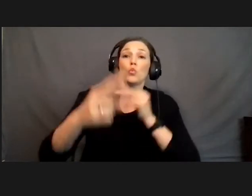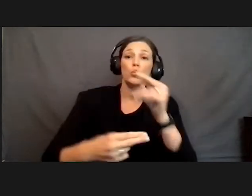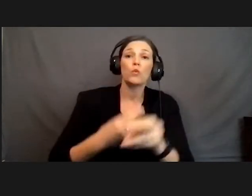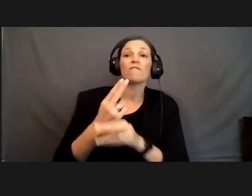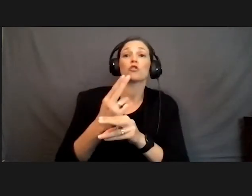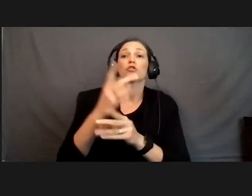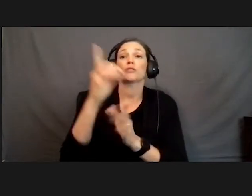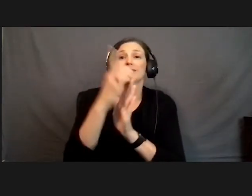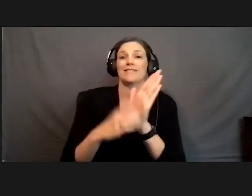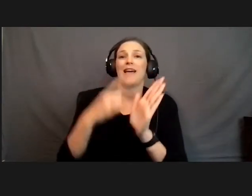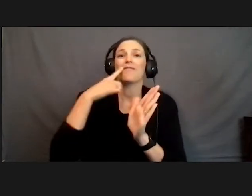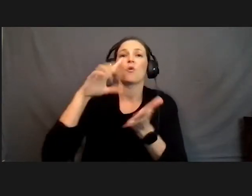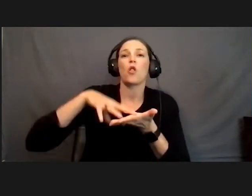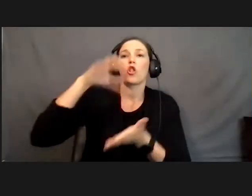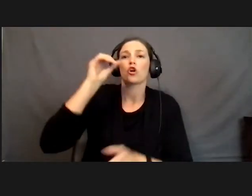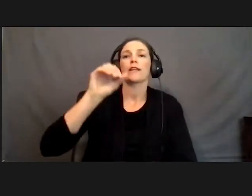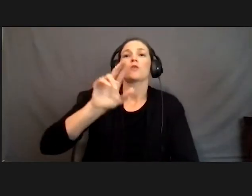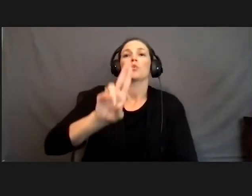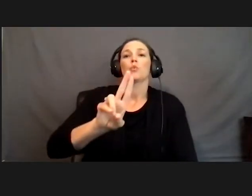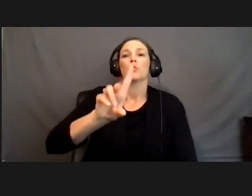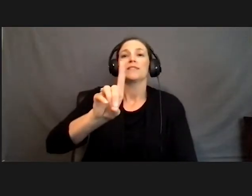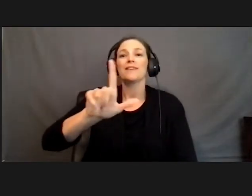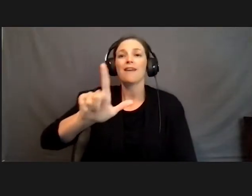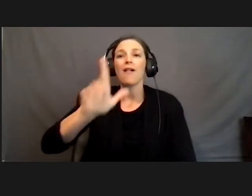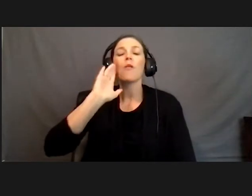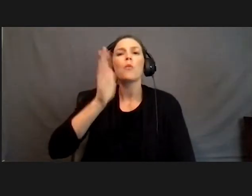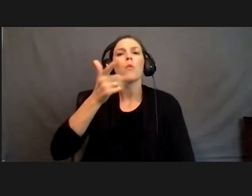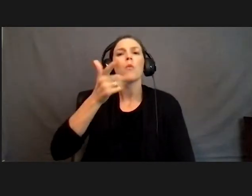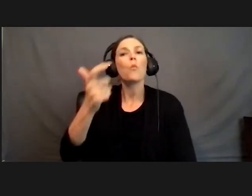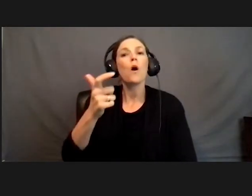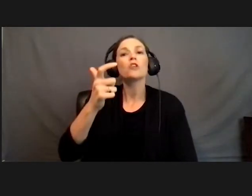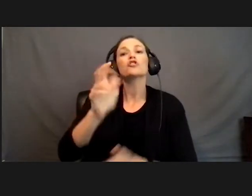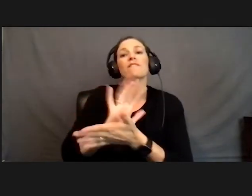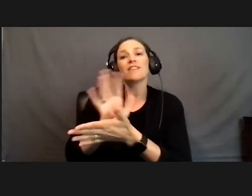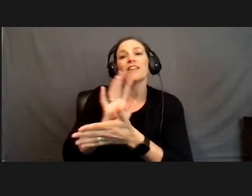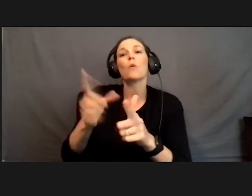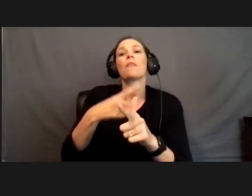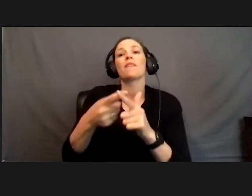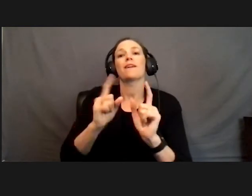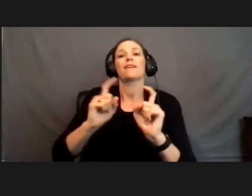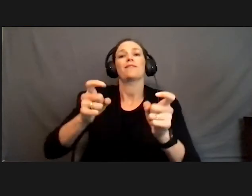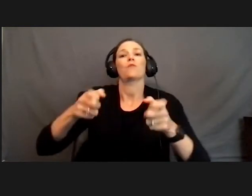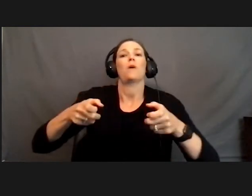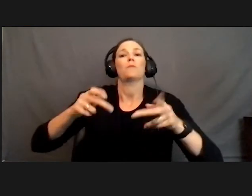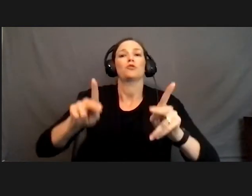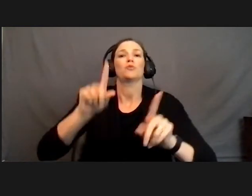UDL. And we'll watch the video and then give you a chance to ask a few questions.